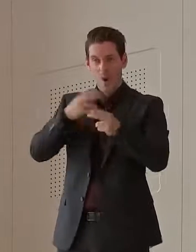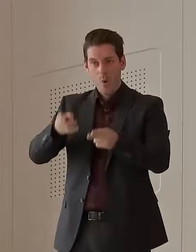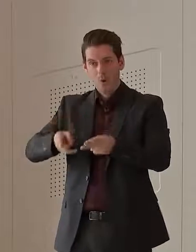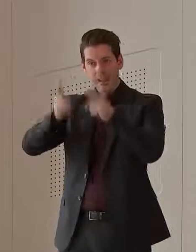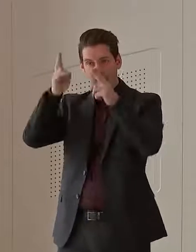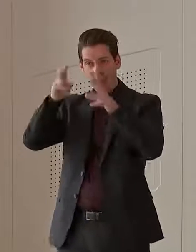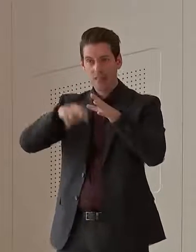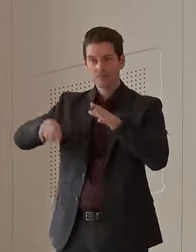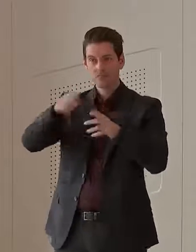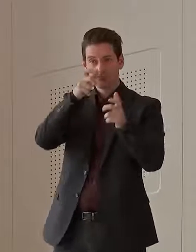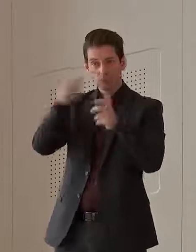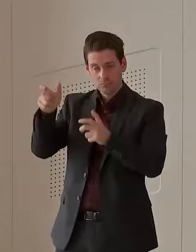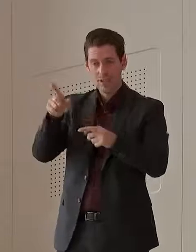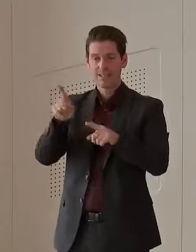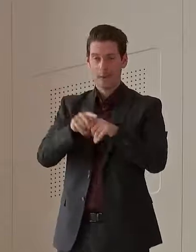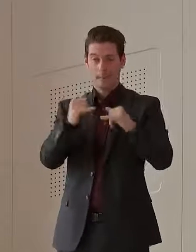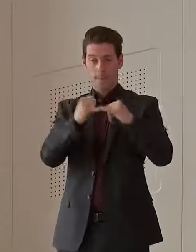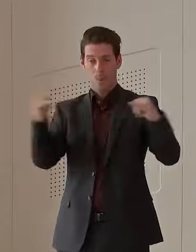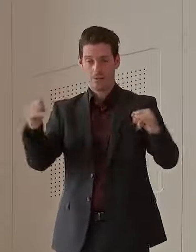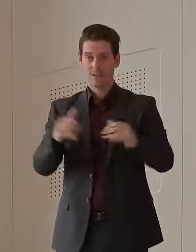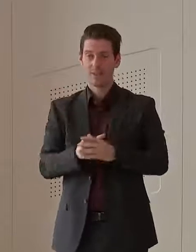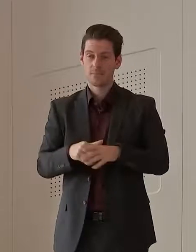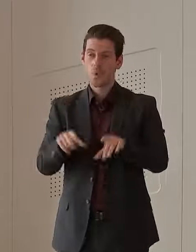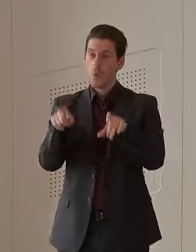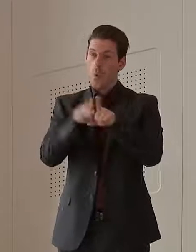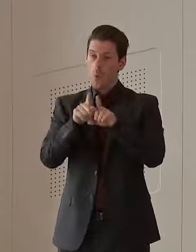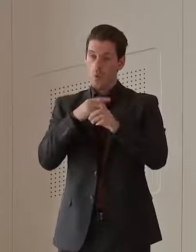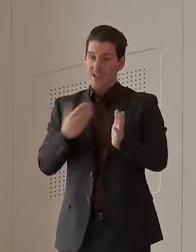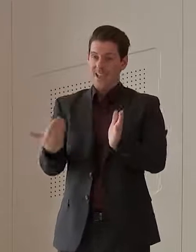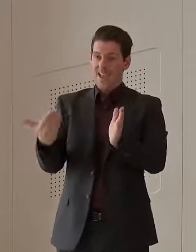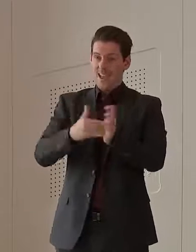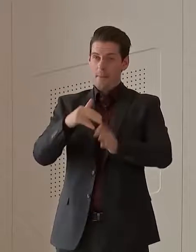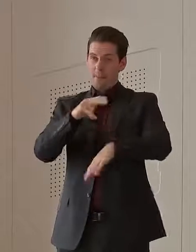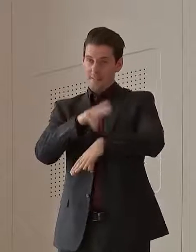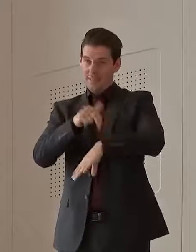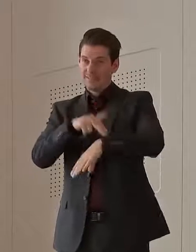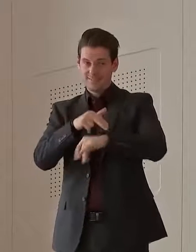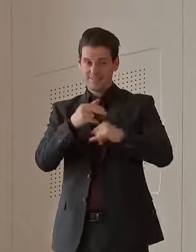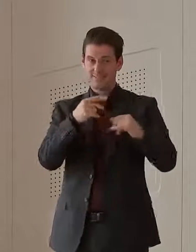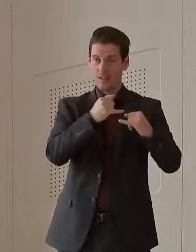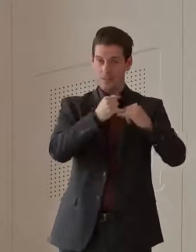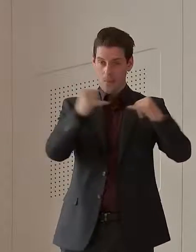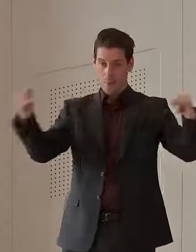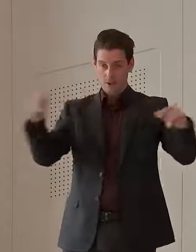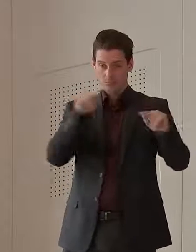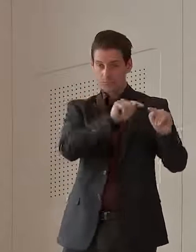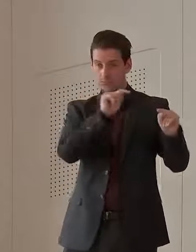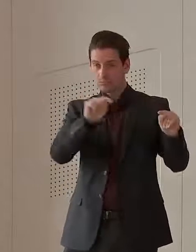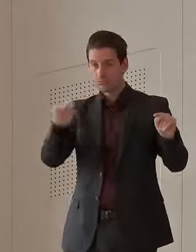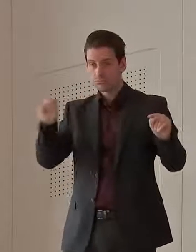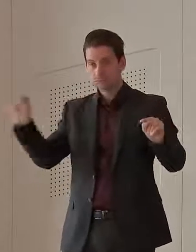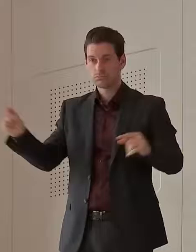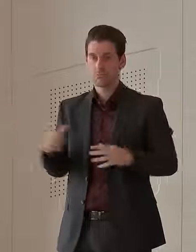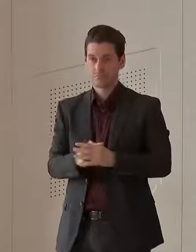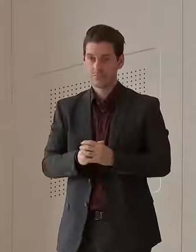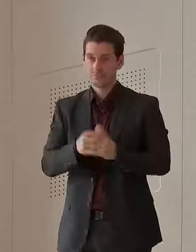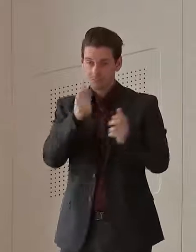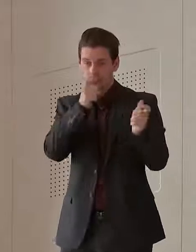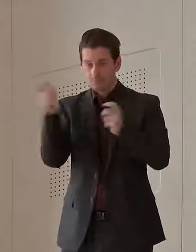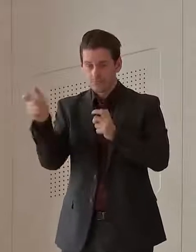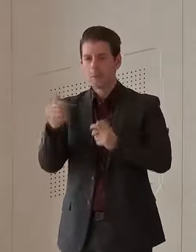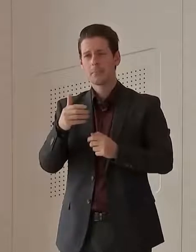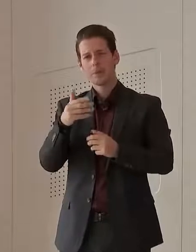will put more police on the border to stop this from happening into the future. But I ask that the community cooperates and be